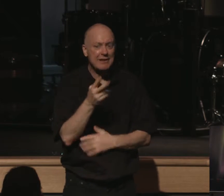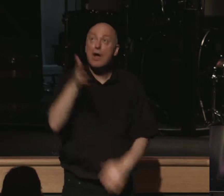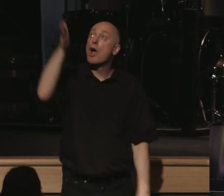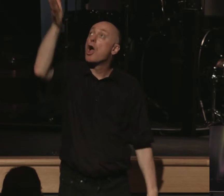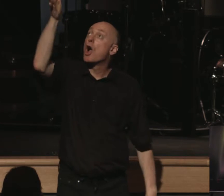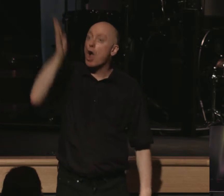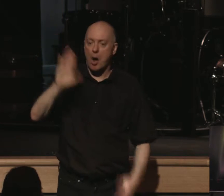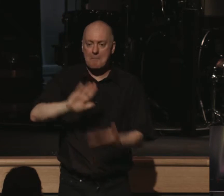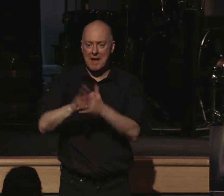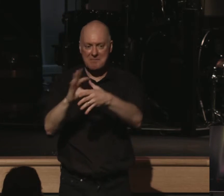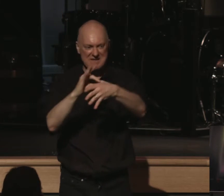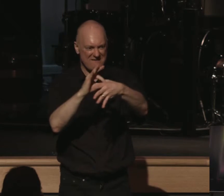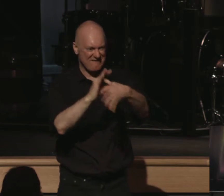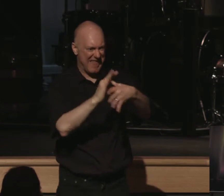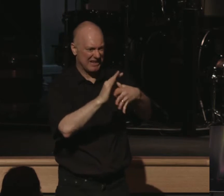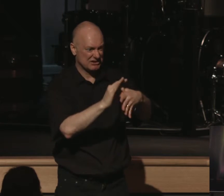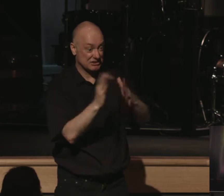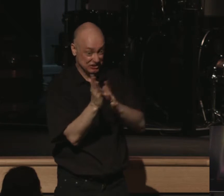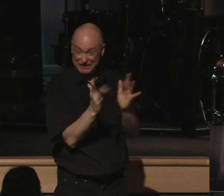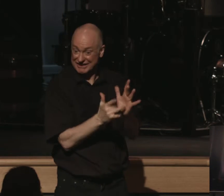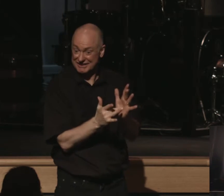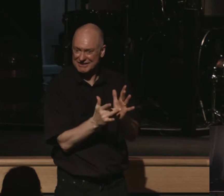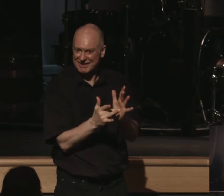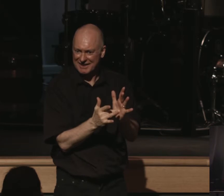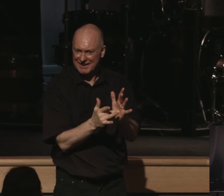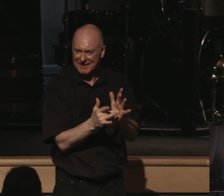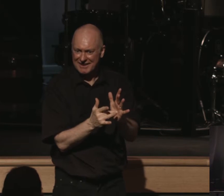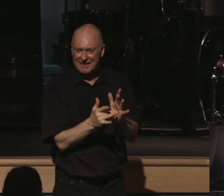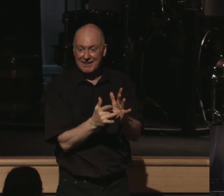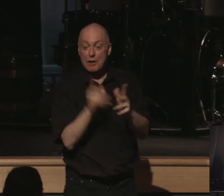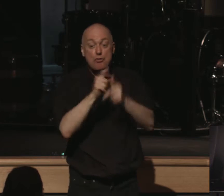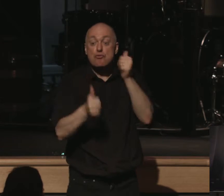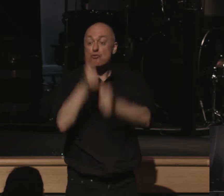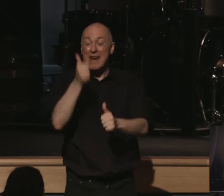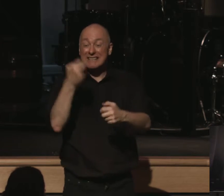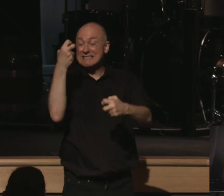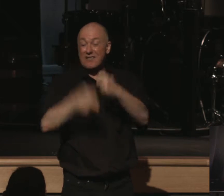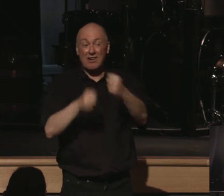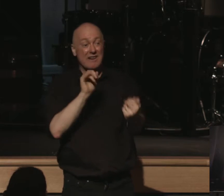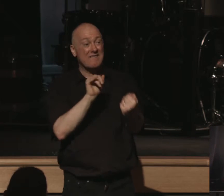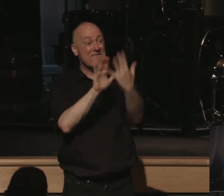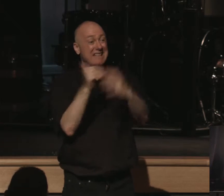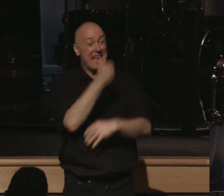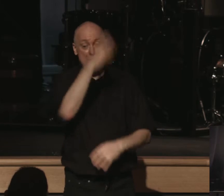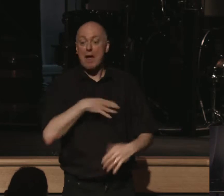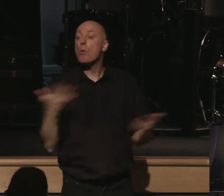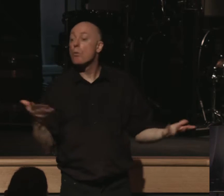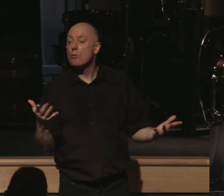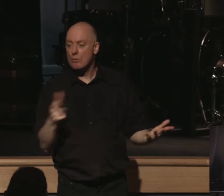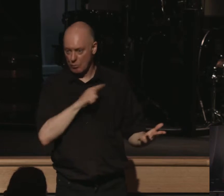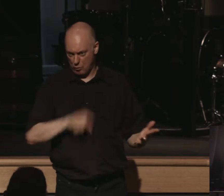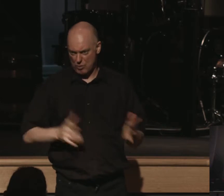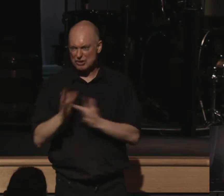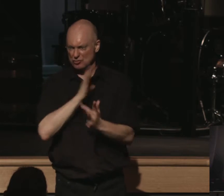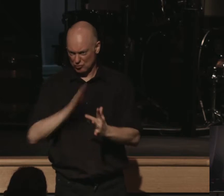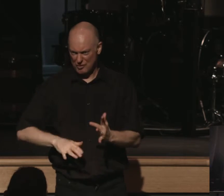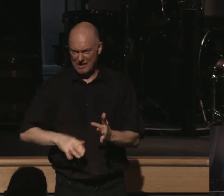incarnate and walks, and make no mistake about this, loved ones, the greatest difficulty ever faced by any man was the Lord Jesus Christ. He